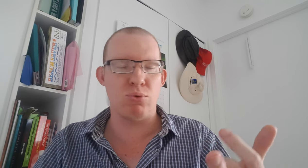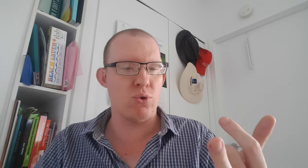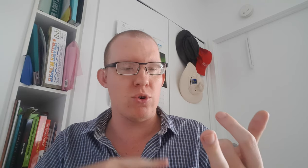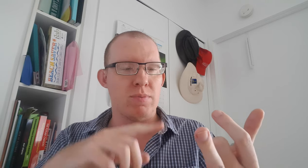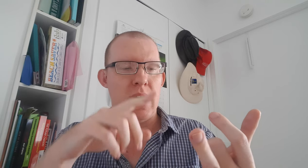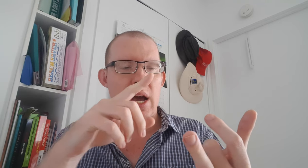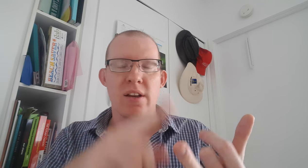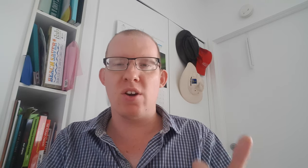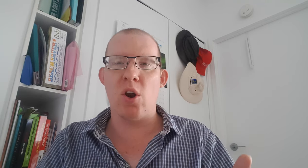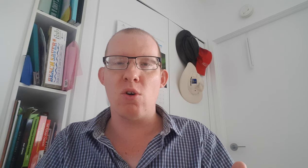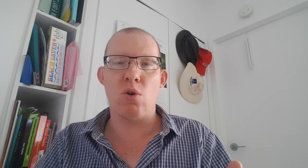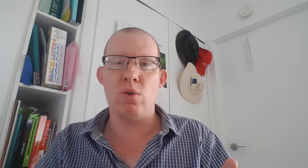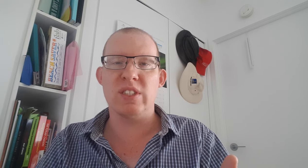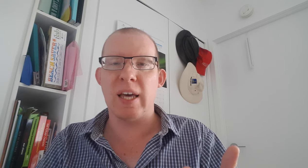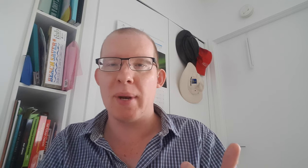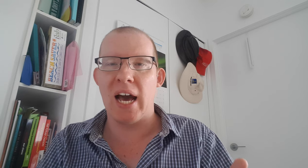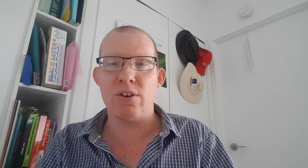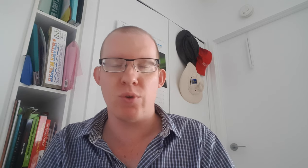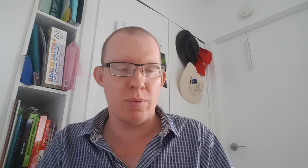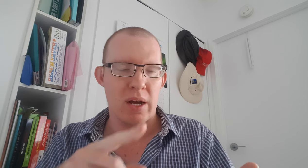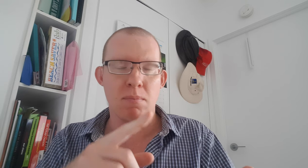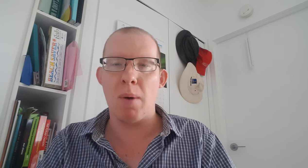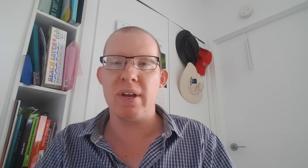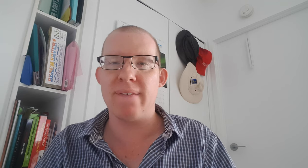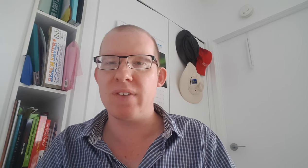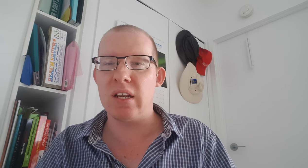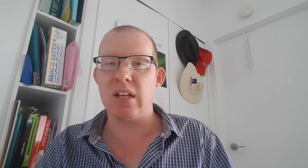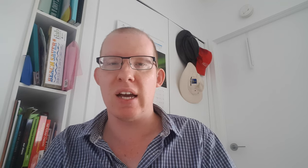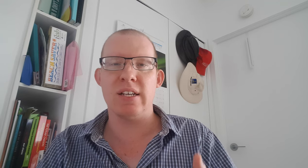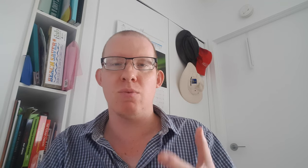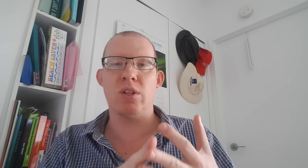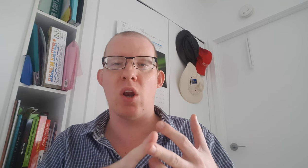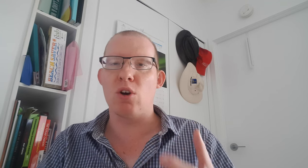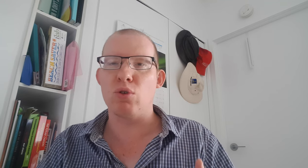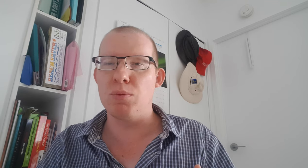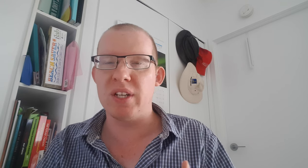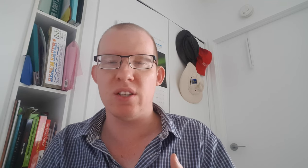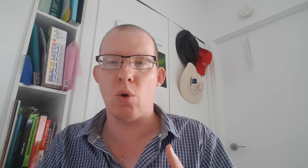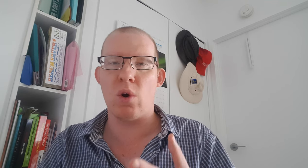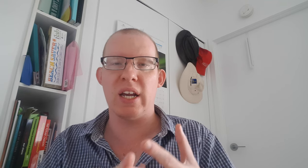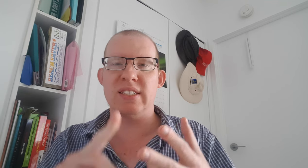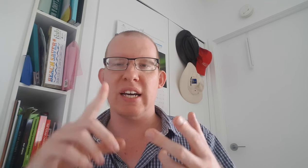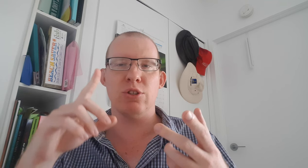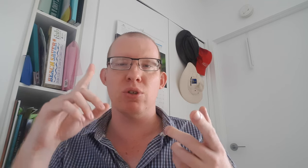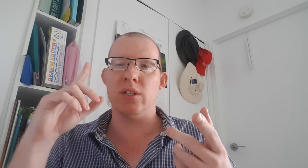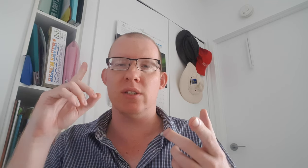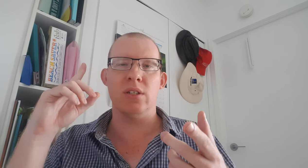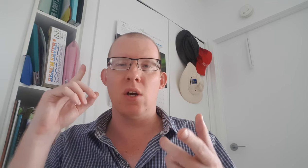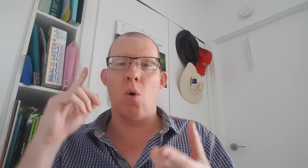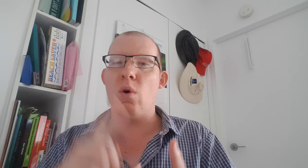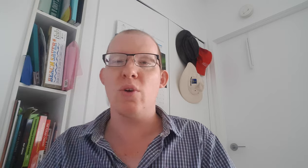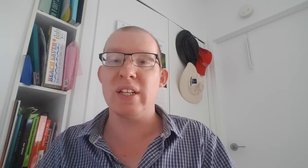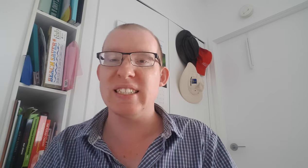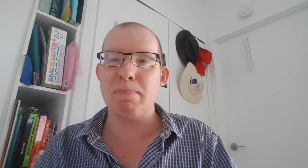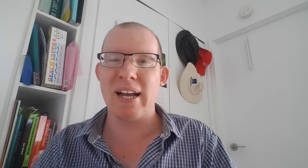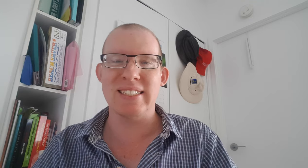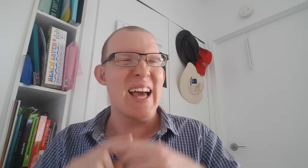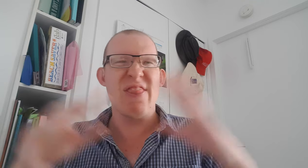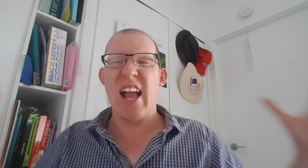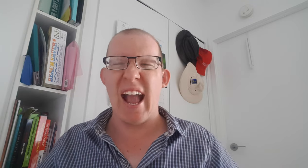group and your local seminar group that might be affiliated with the local community organisation or who's independent. They're